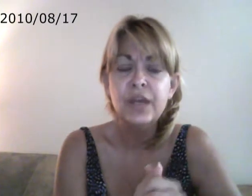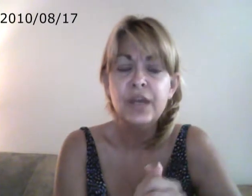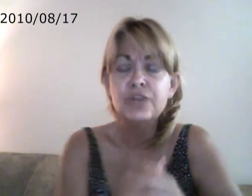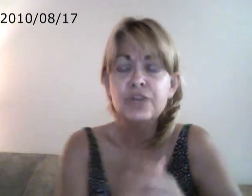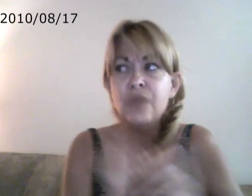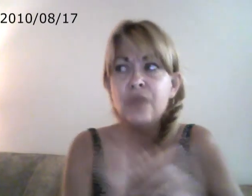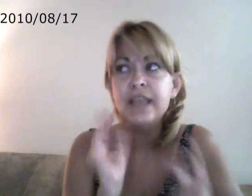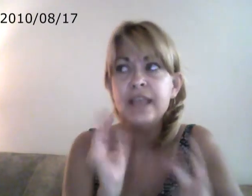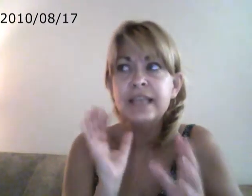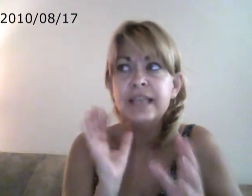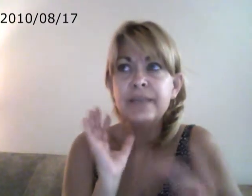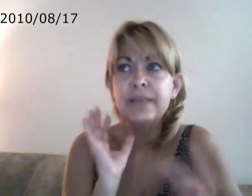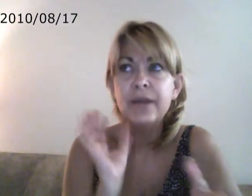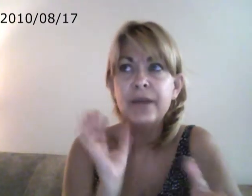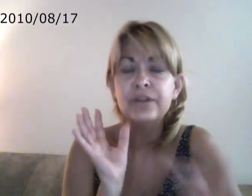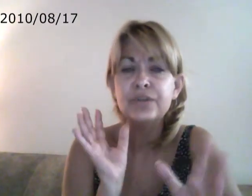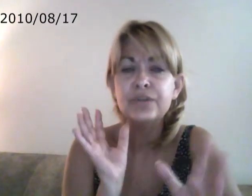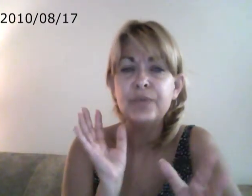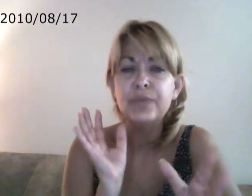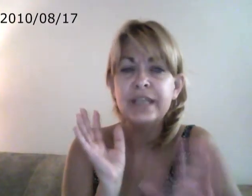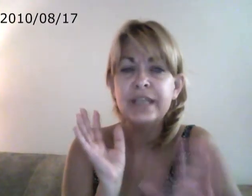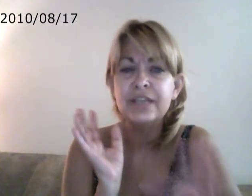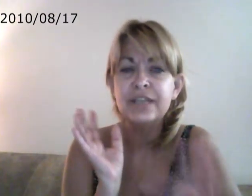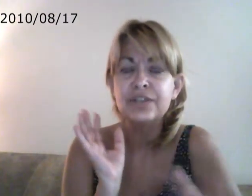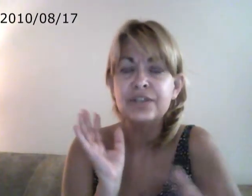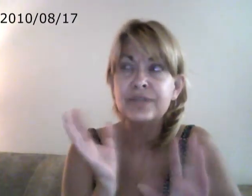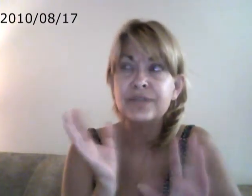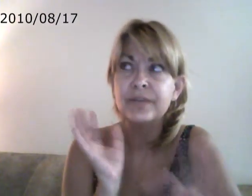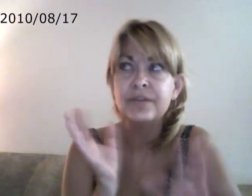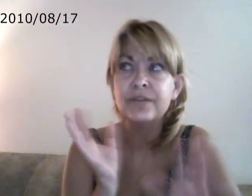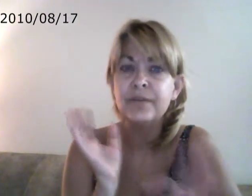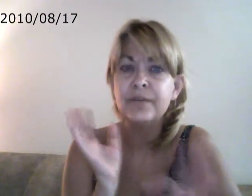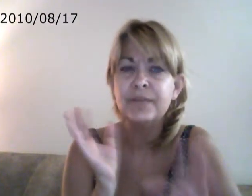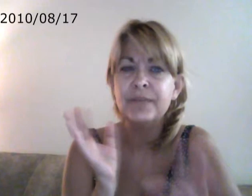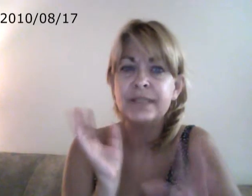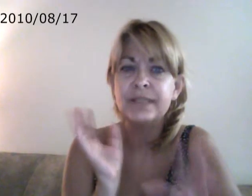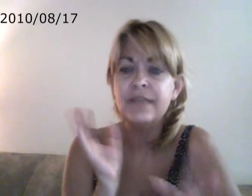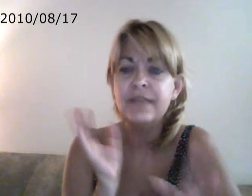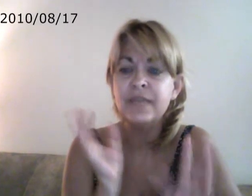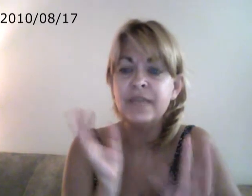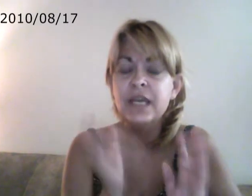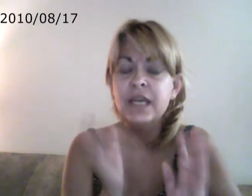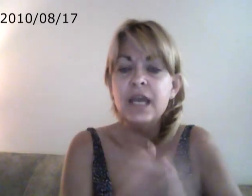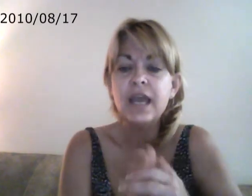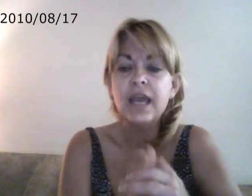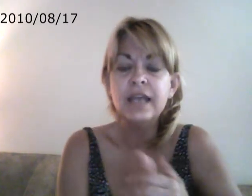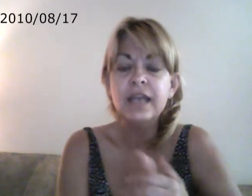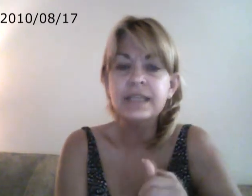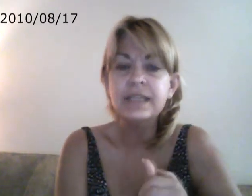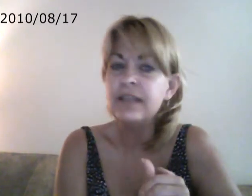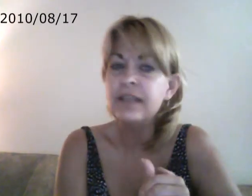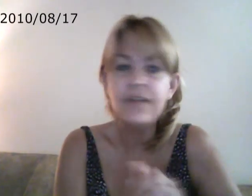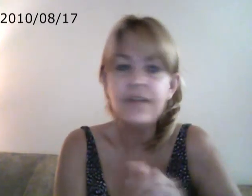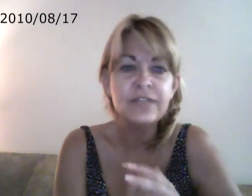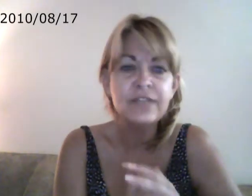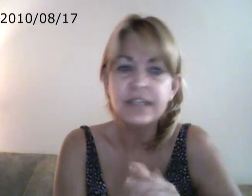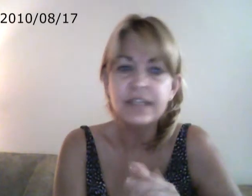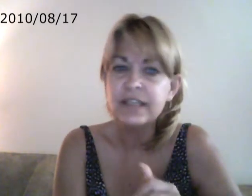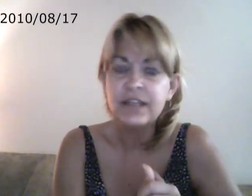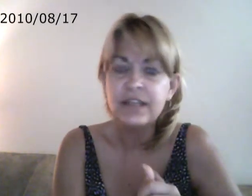trying to get the parent to pay attention to something's good about me, please love me. And they'll never, ever see it. They'll